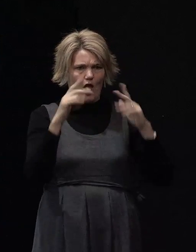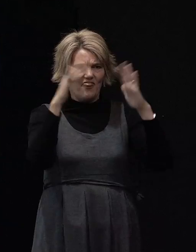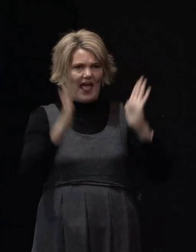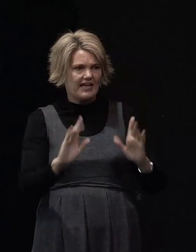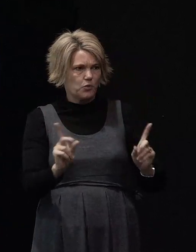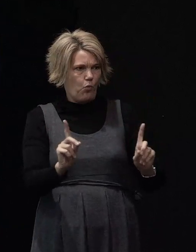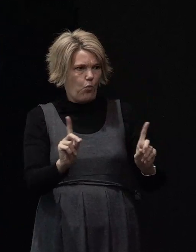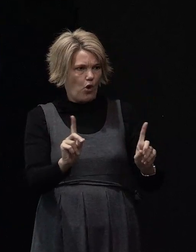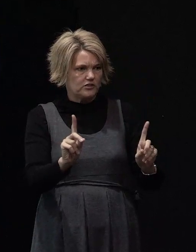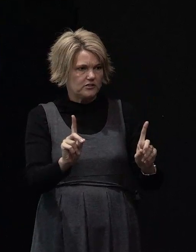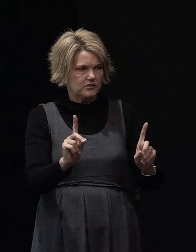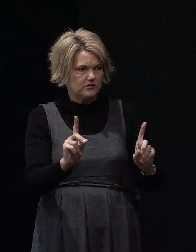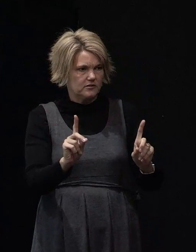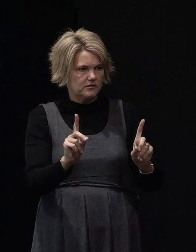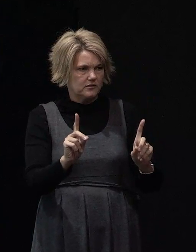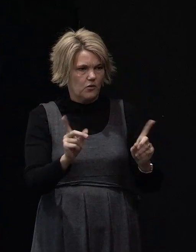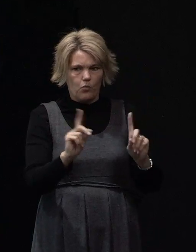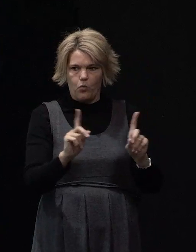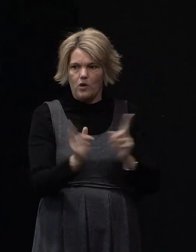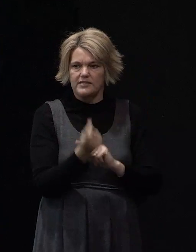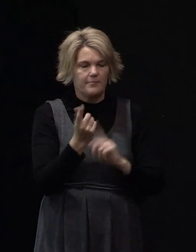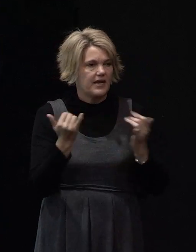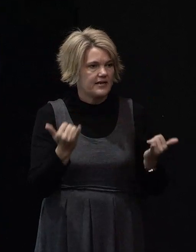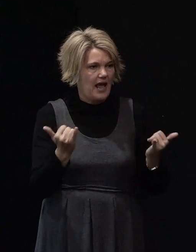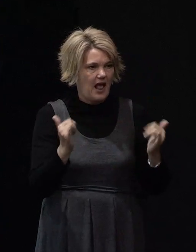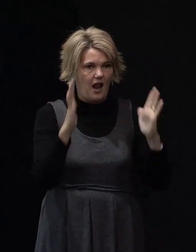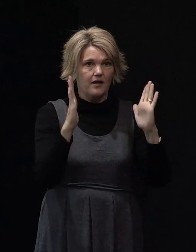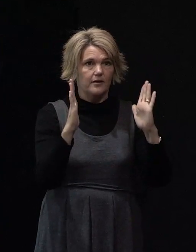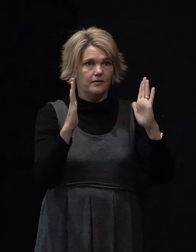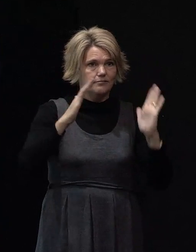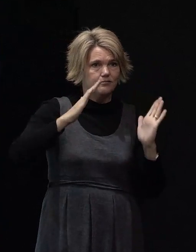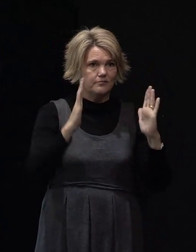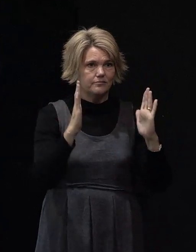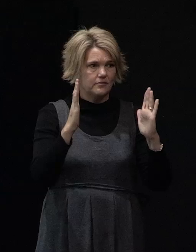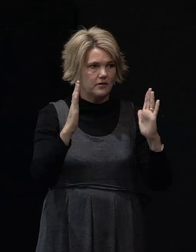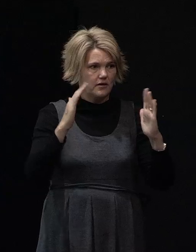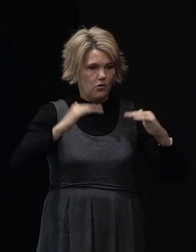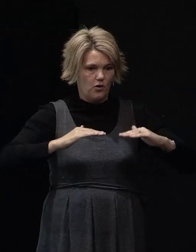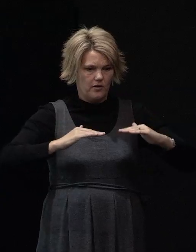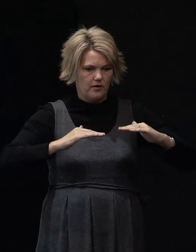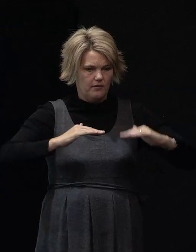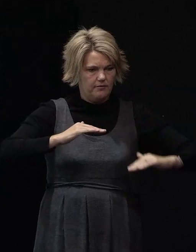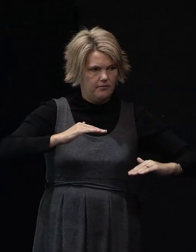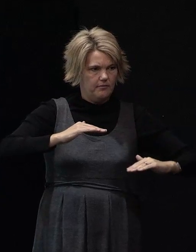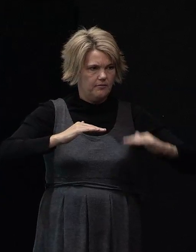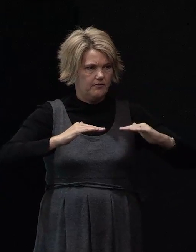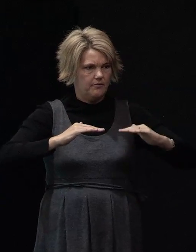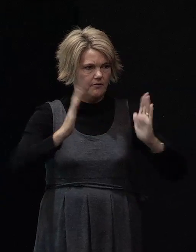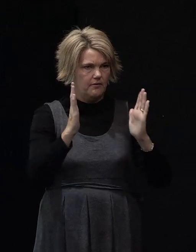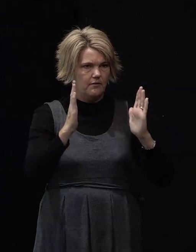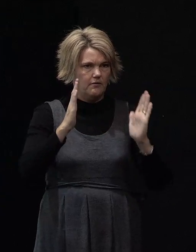differential settlement? What's the settlement from one side of the house to the other? Is it different? In which case, has it tilted?